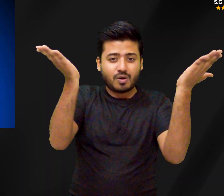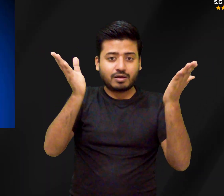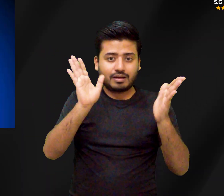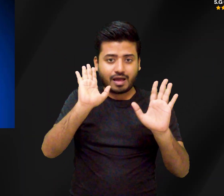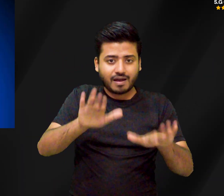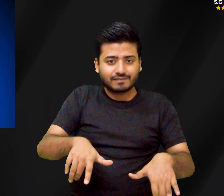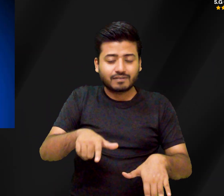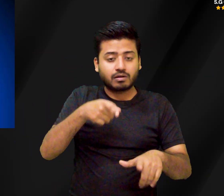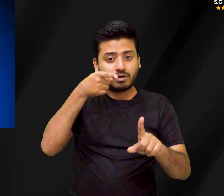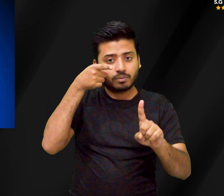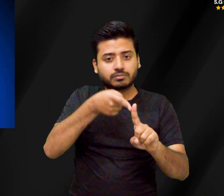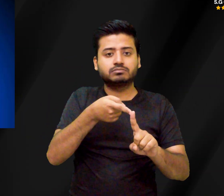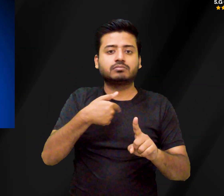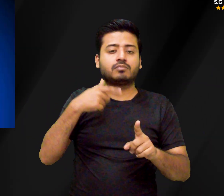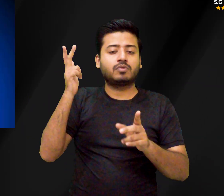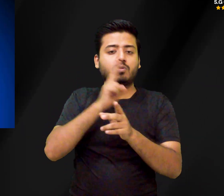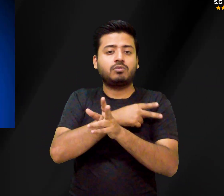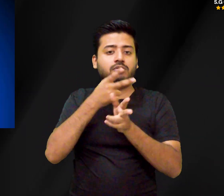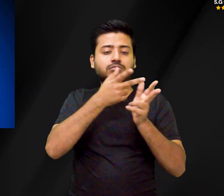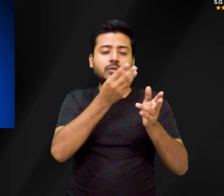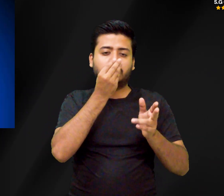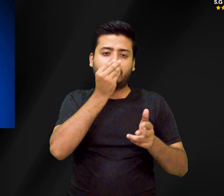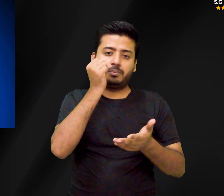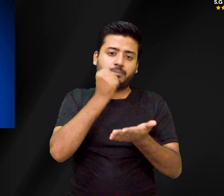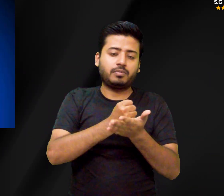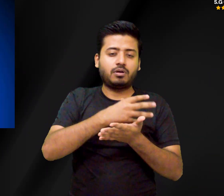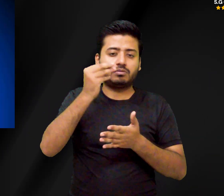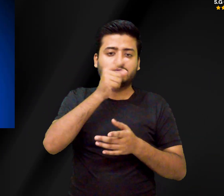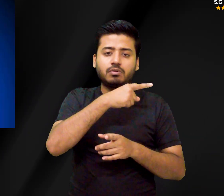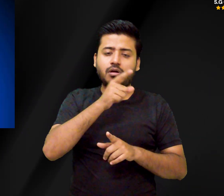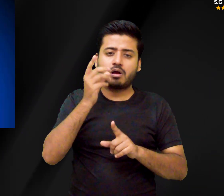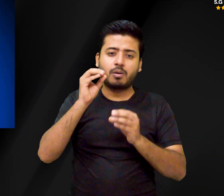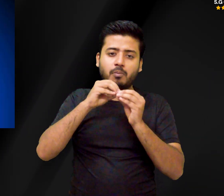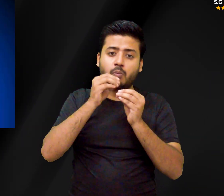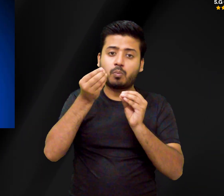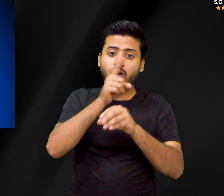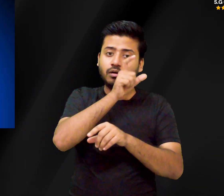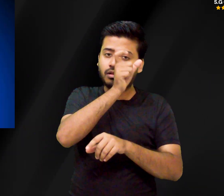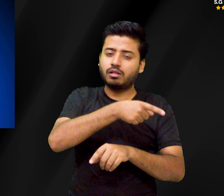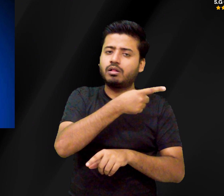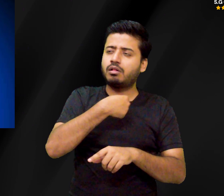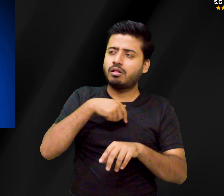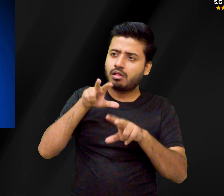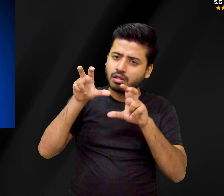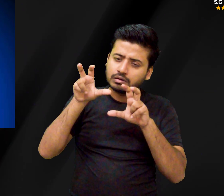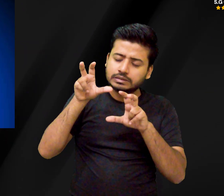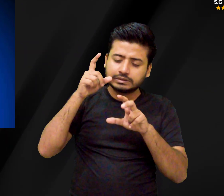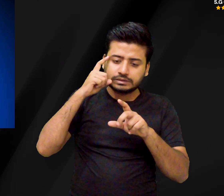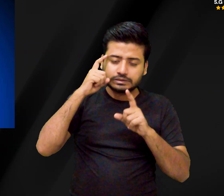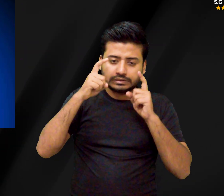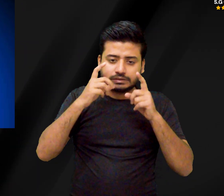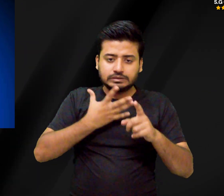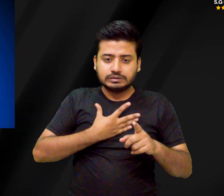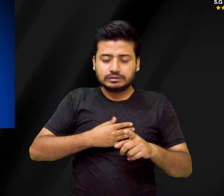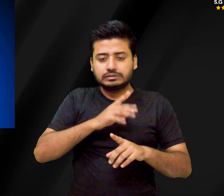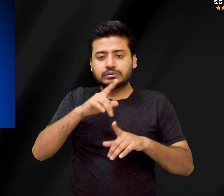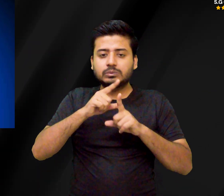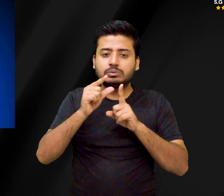D. During these times, diet and supplements become more important. Limitations of relying on sunlight. Alone